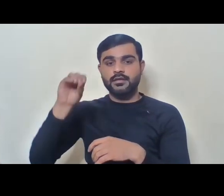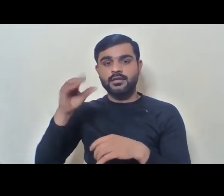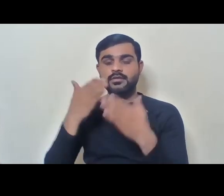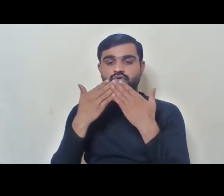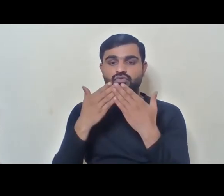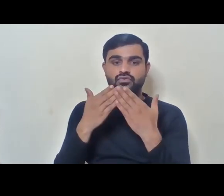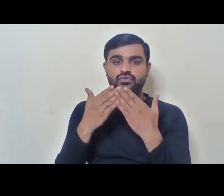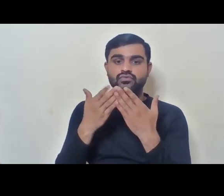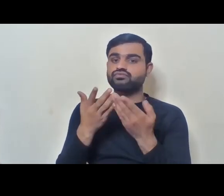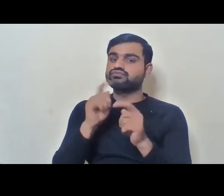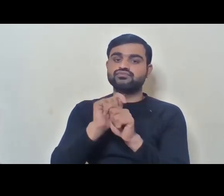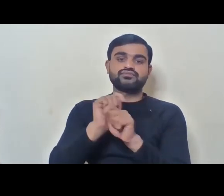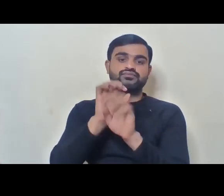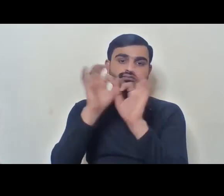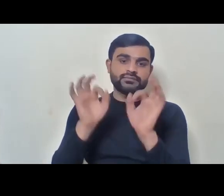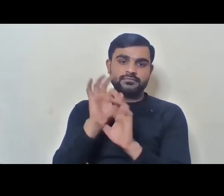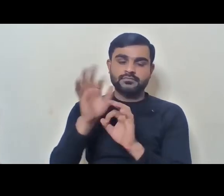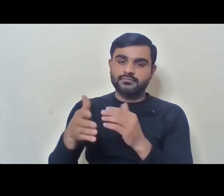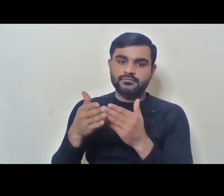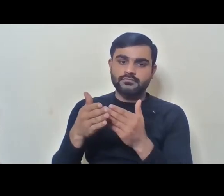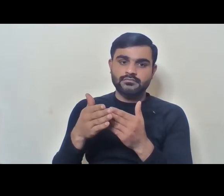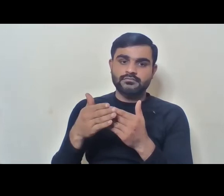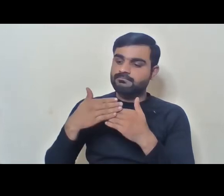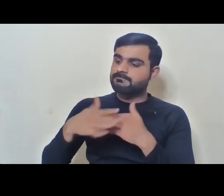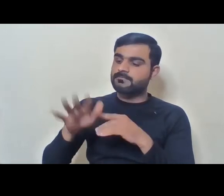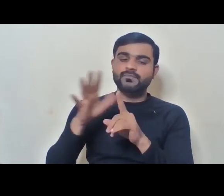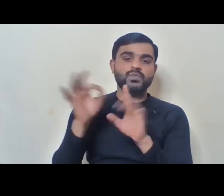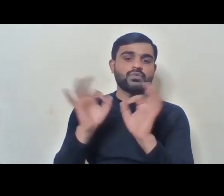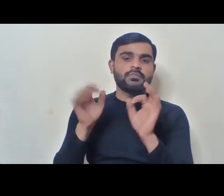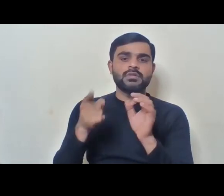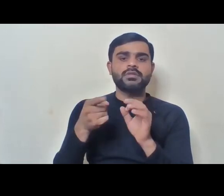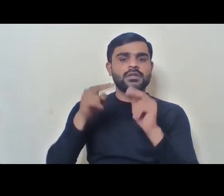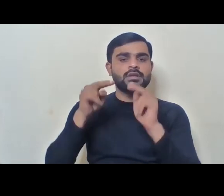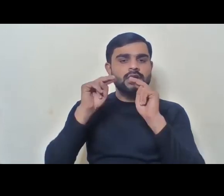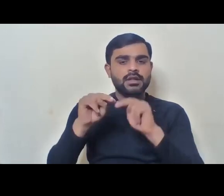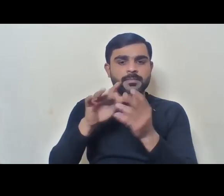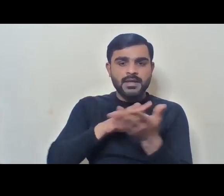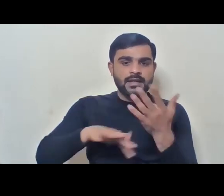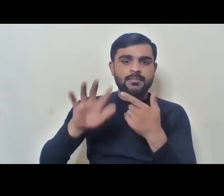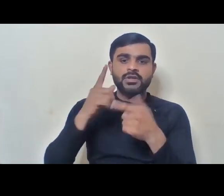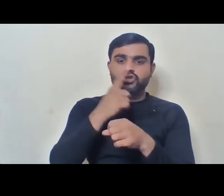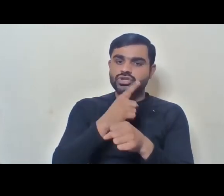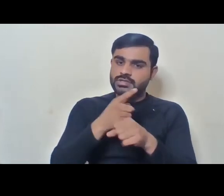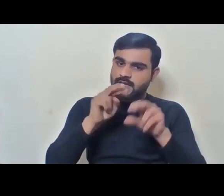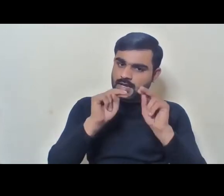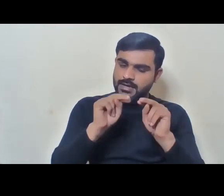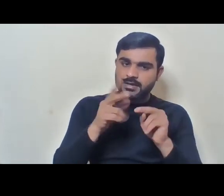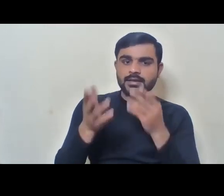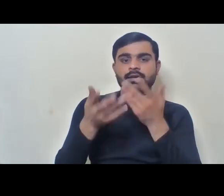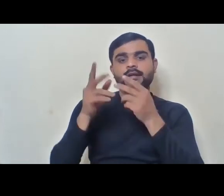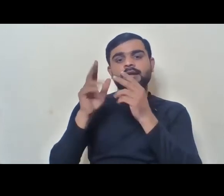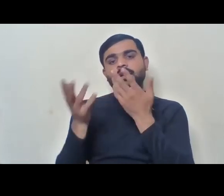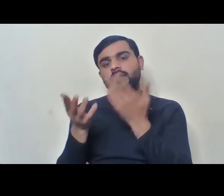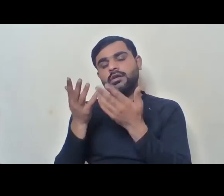dysfunctional and it is not being restored. It just needed some special educators and it also needed